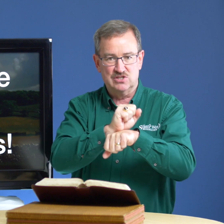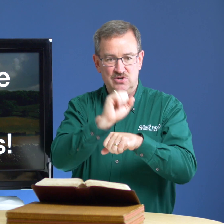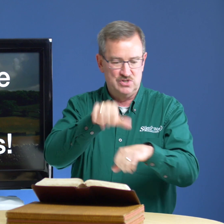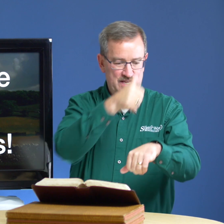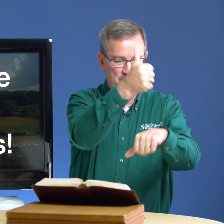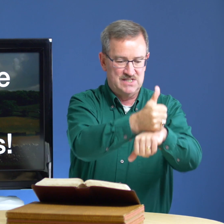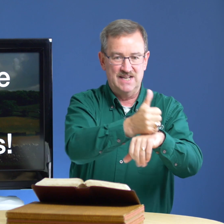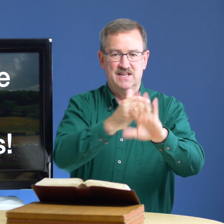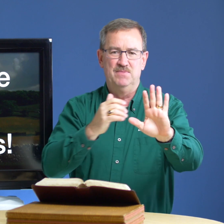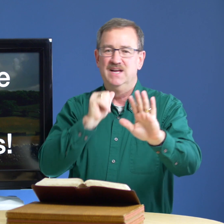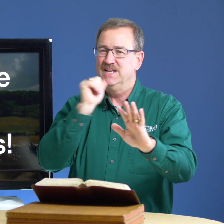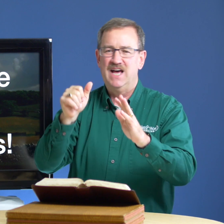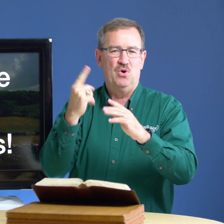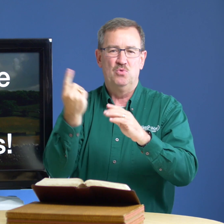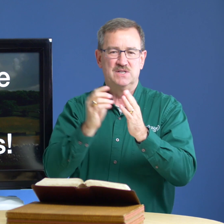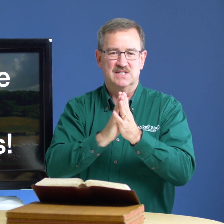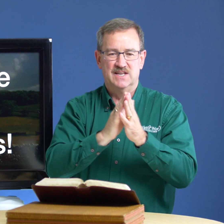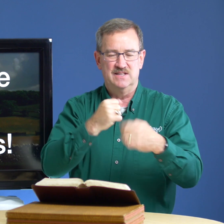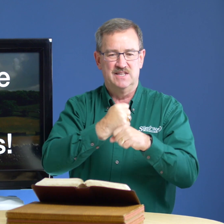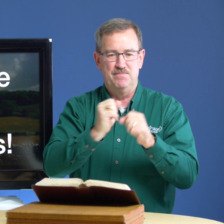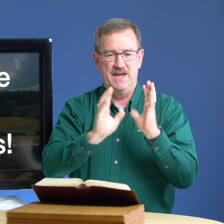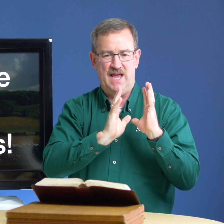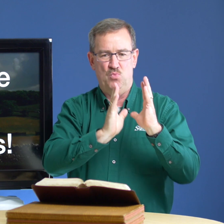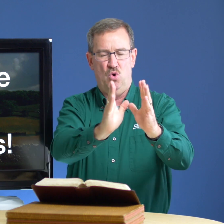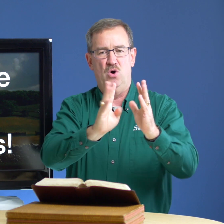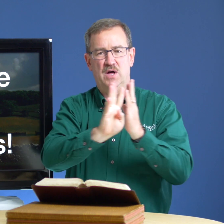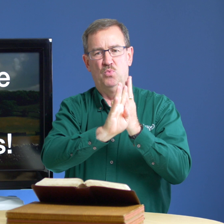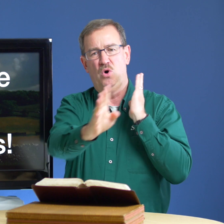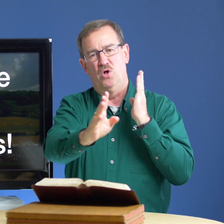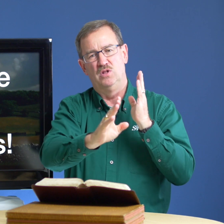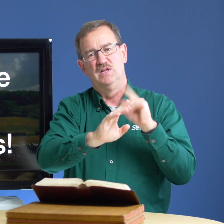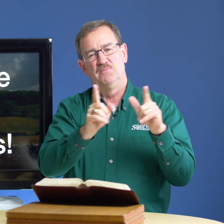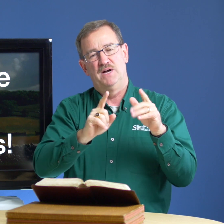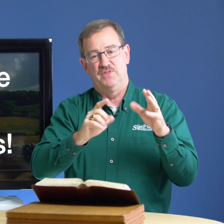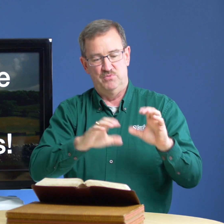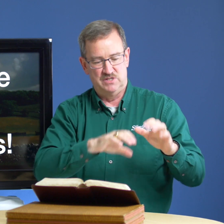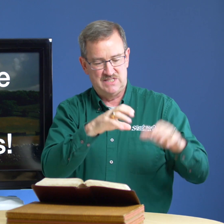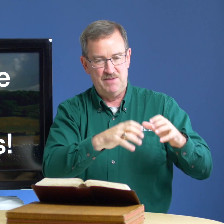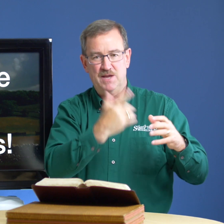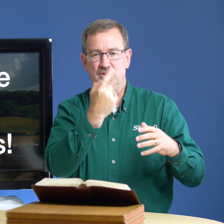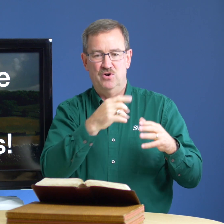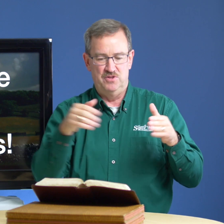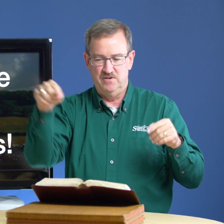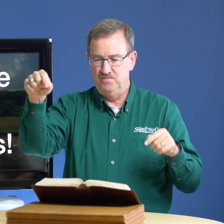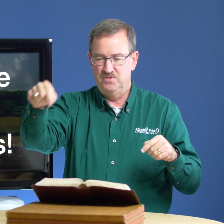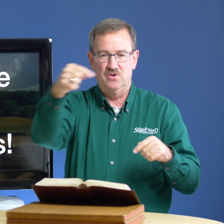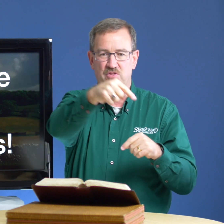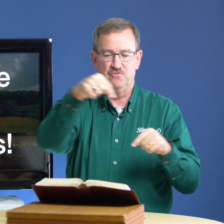stones and they would set them not always did they did they make a wall a wall but they would set maybe on the on the